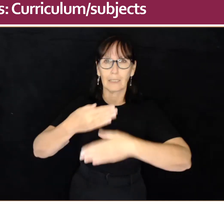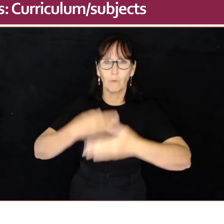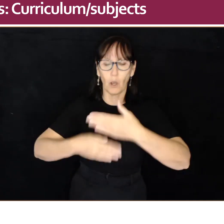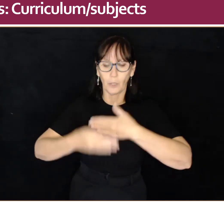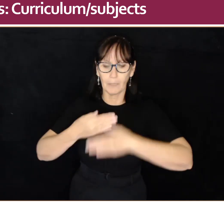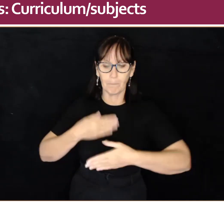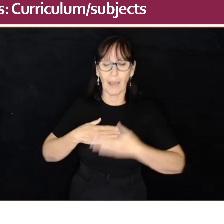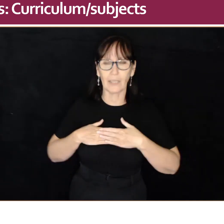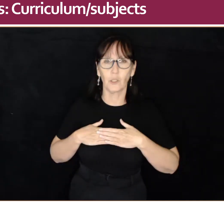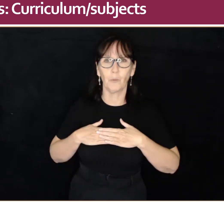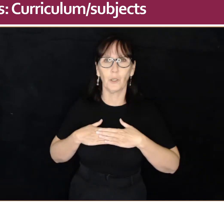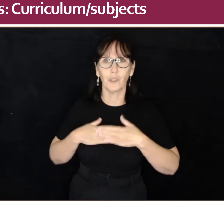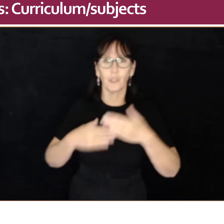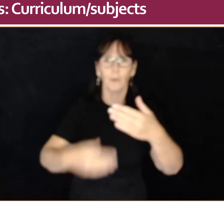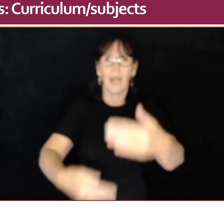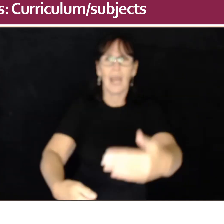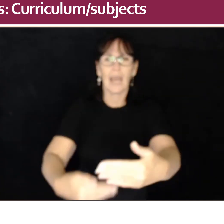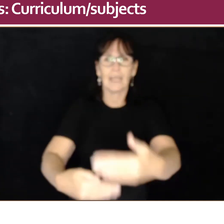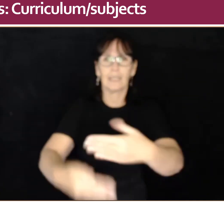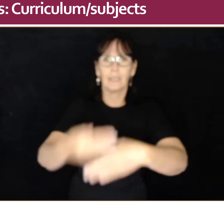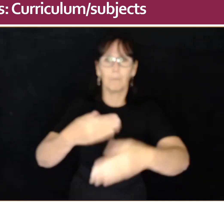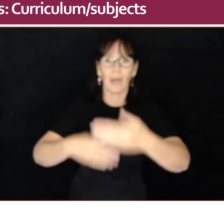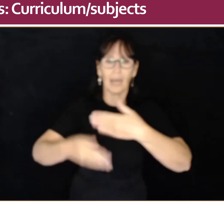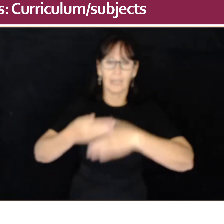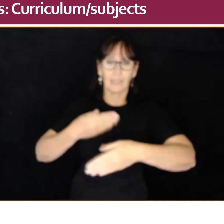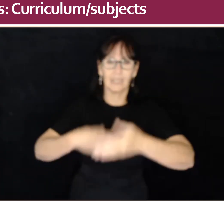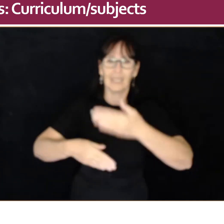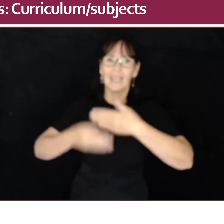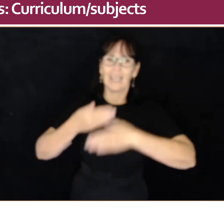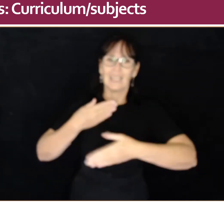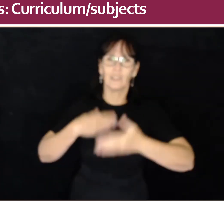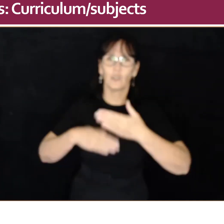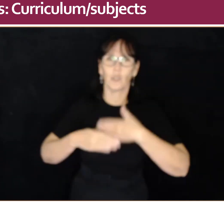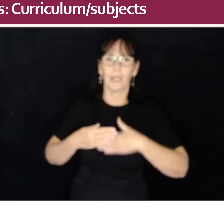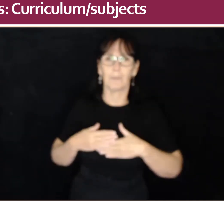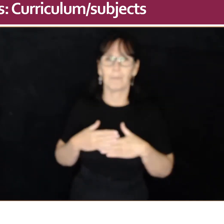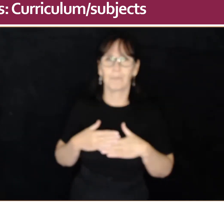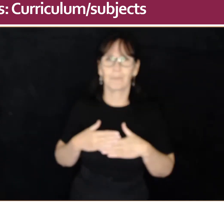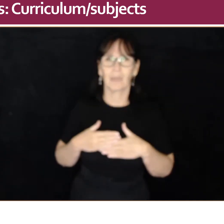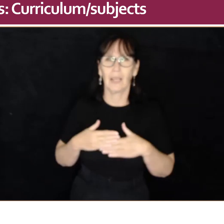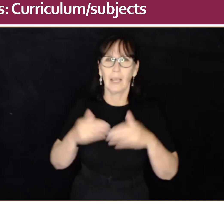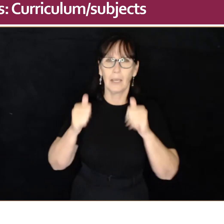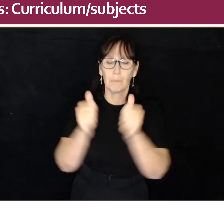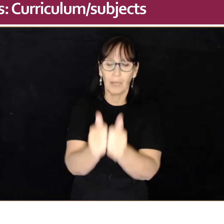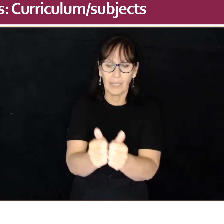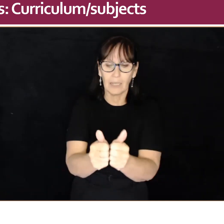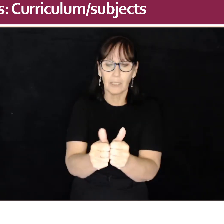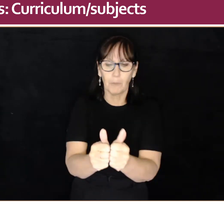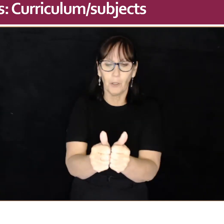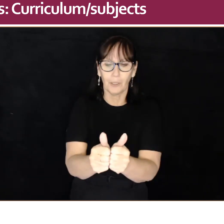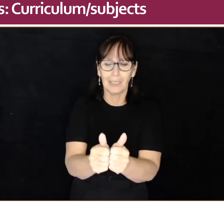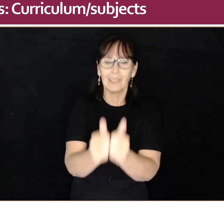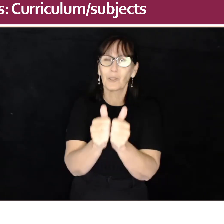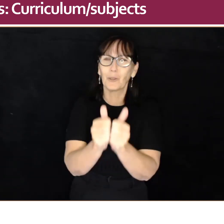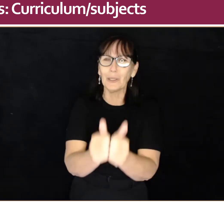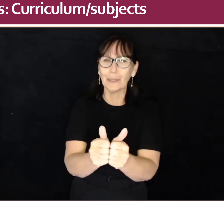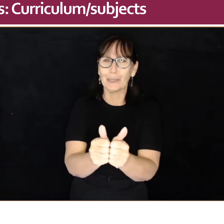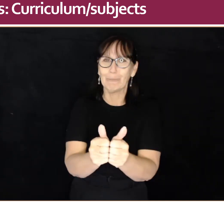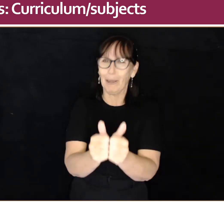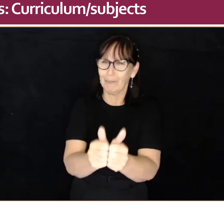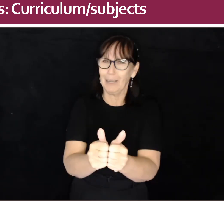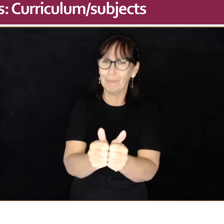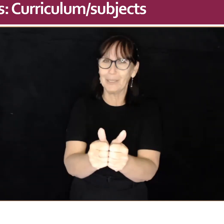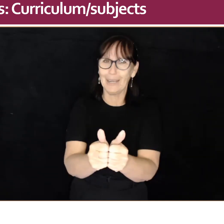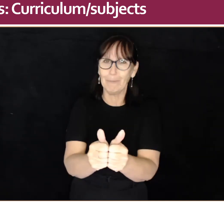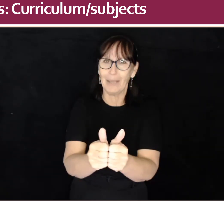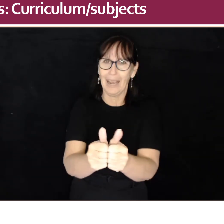It's rolling back towards you as in the past. History. History. P.E. Sports. It's good.